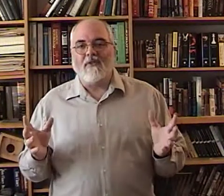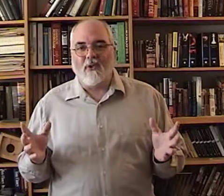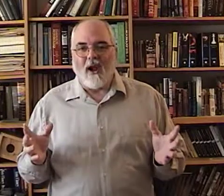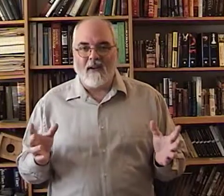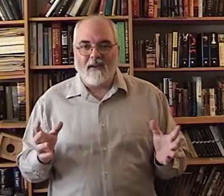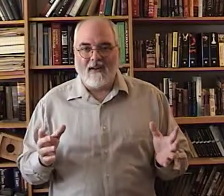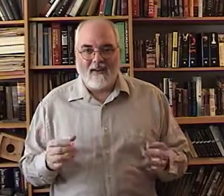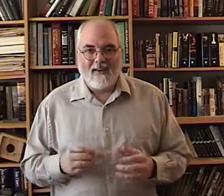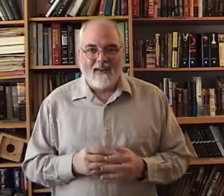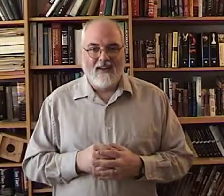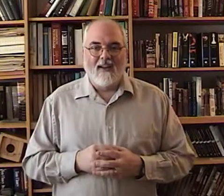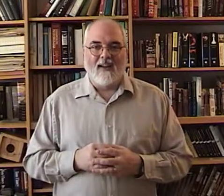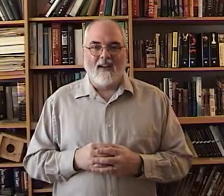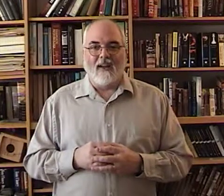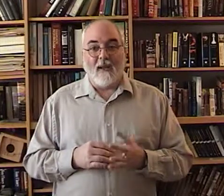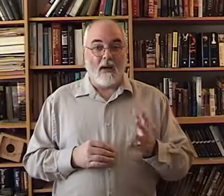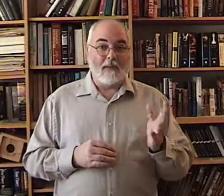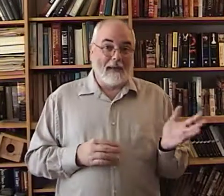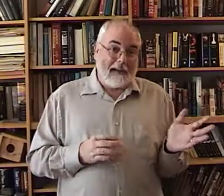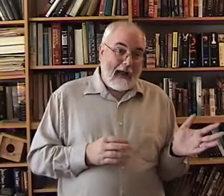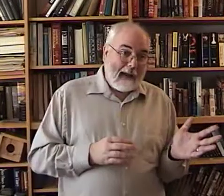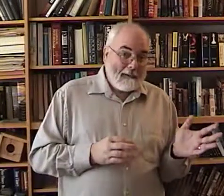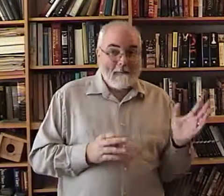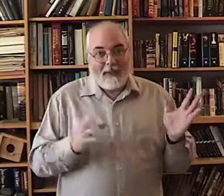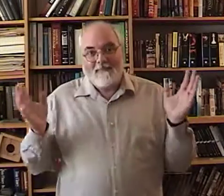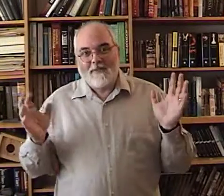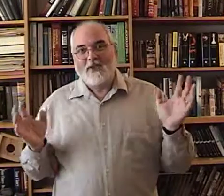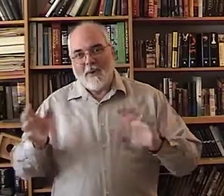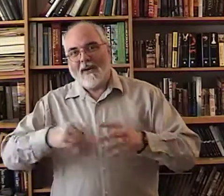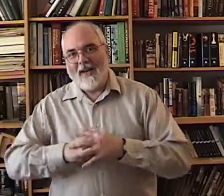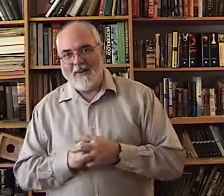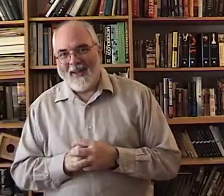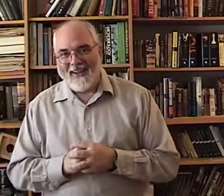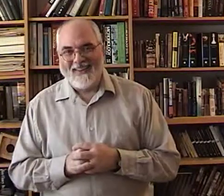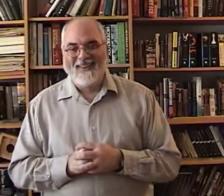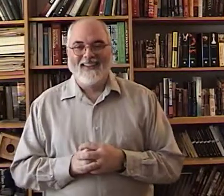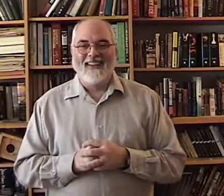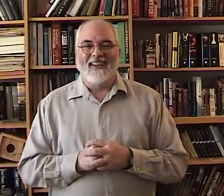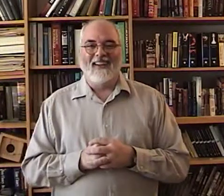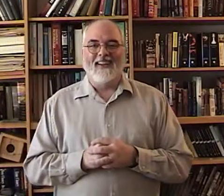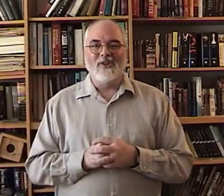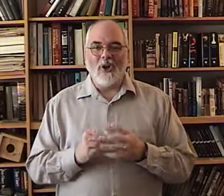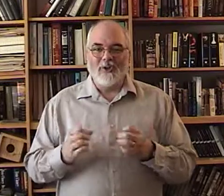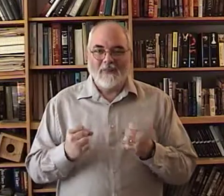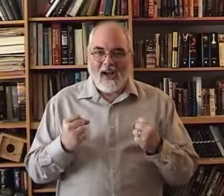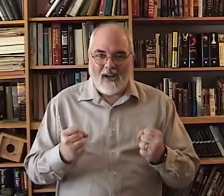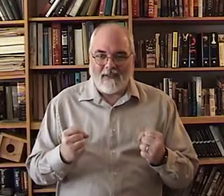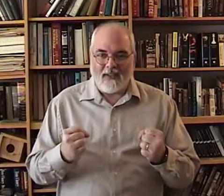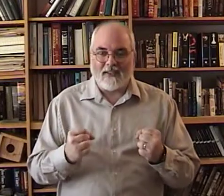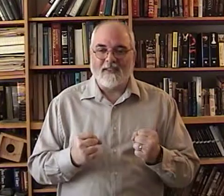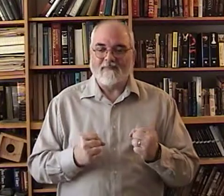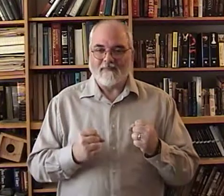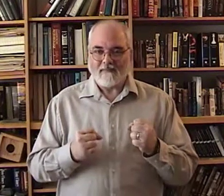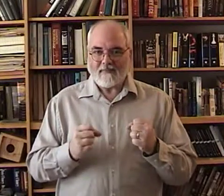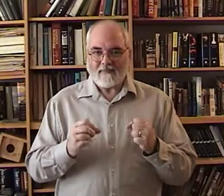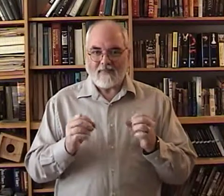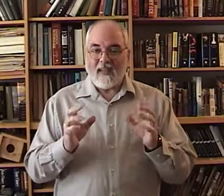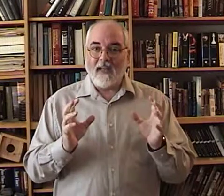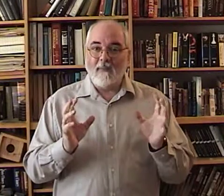frightened that might be a lie but show it anyway show some confidence it's